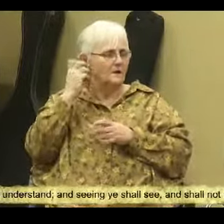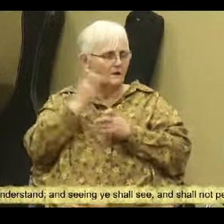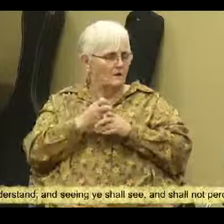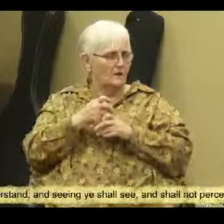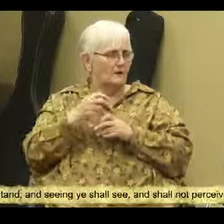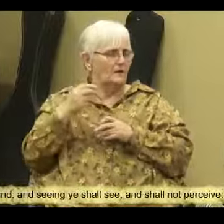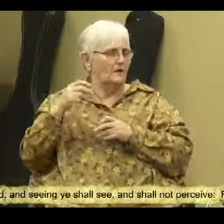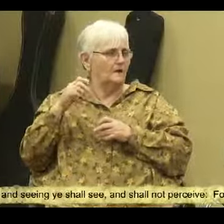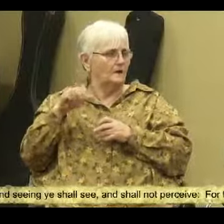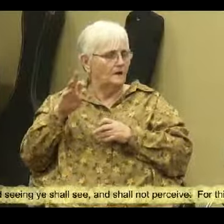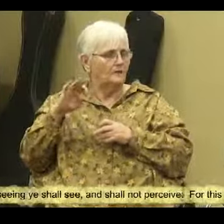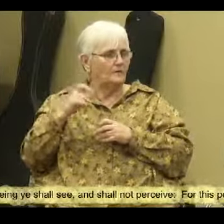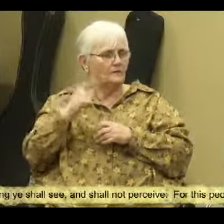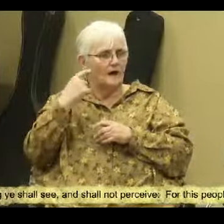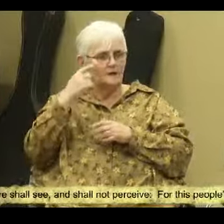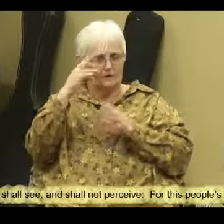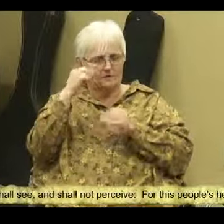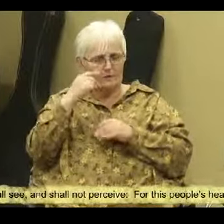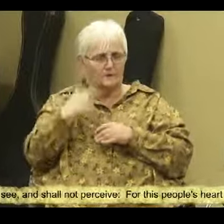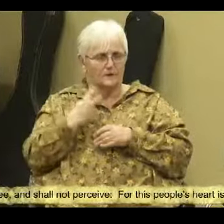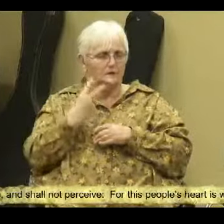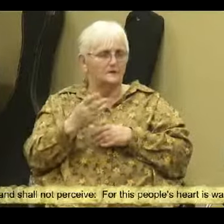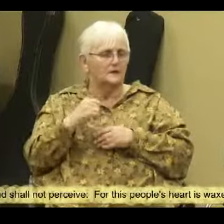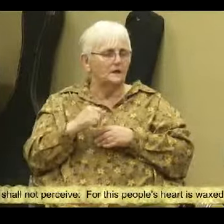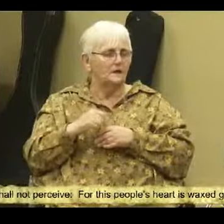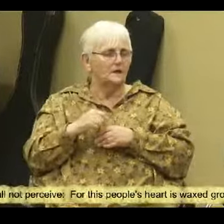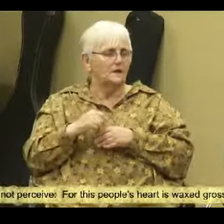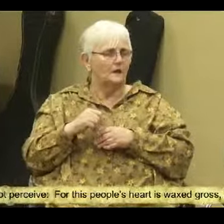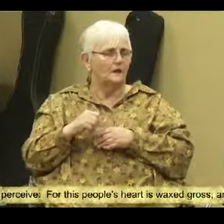they have closed lest they should see with their ears that